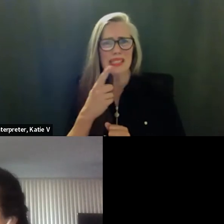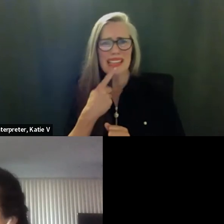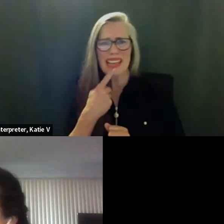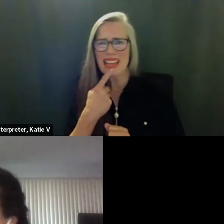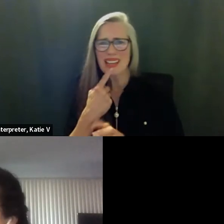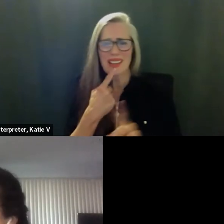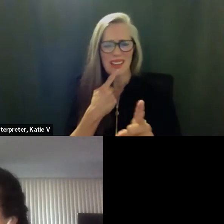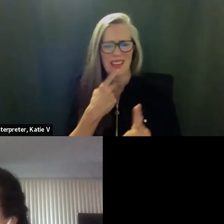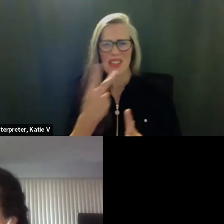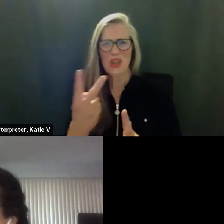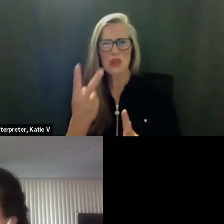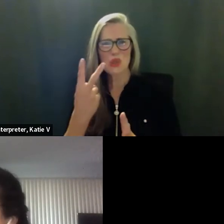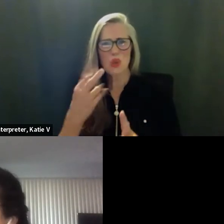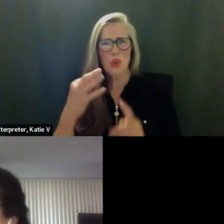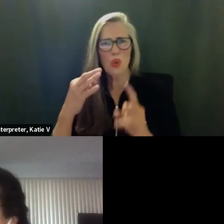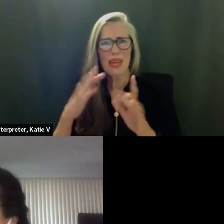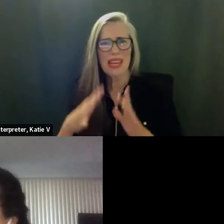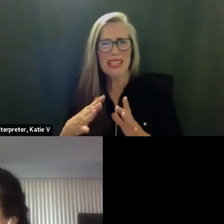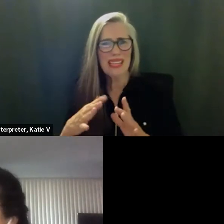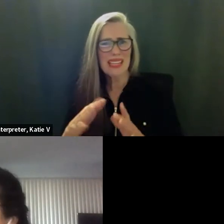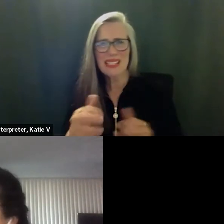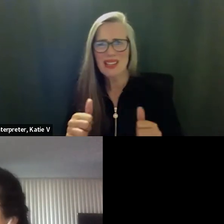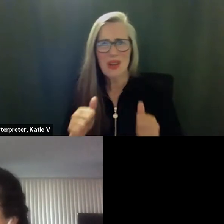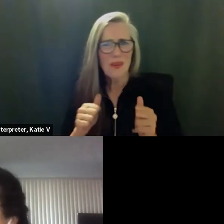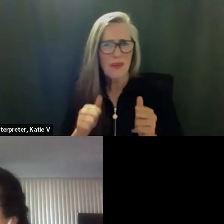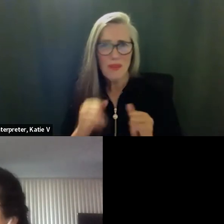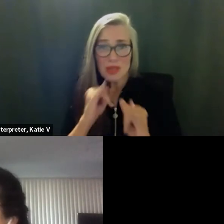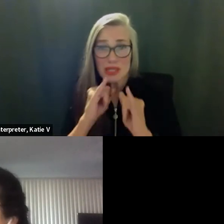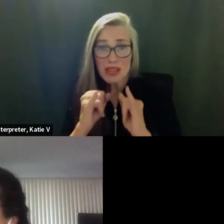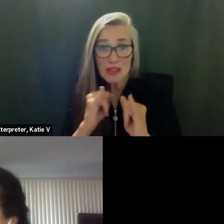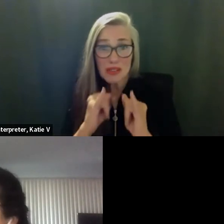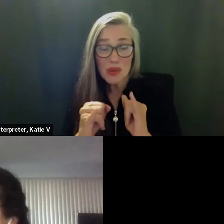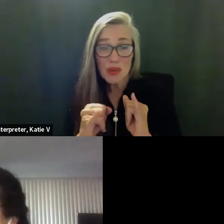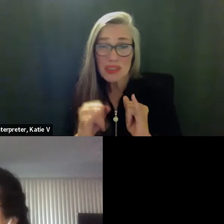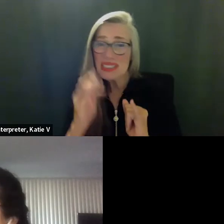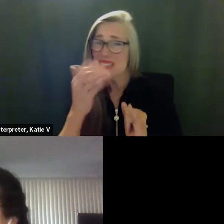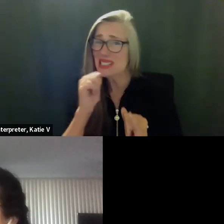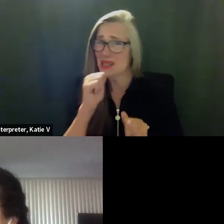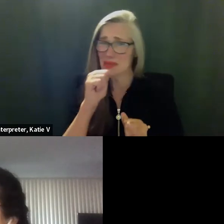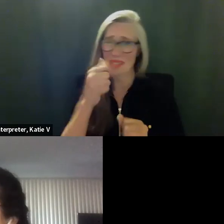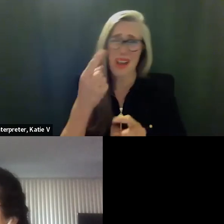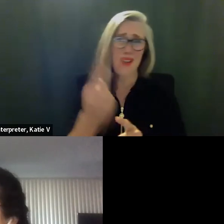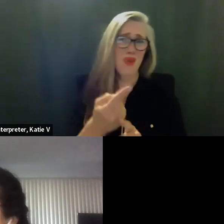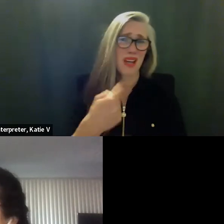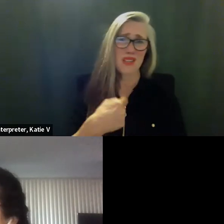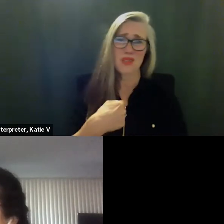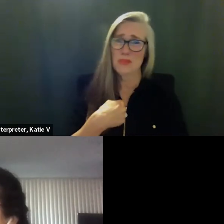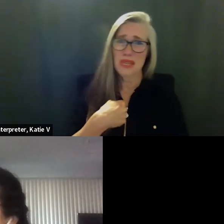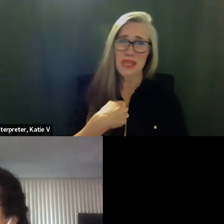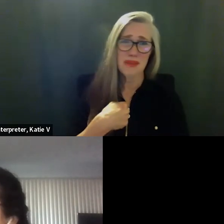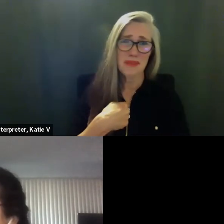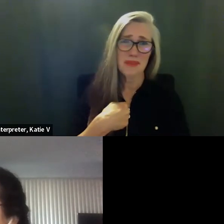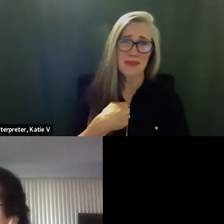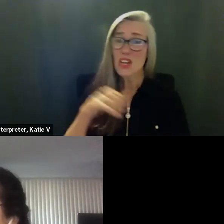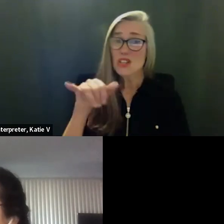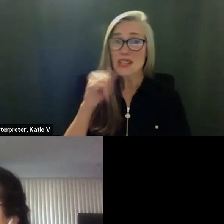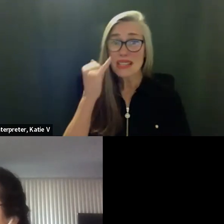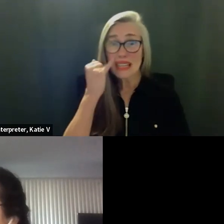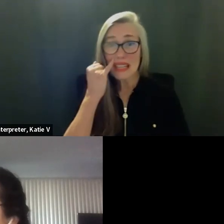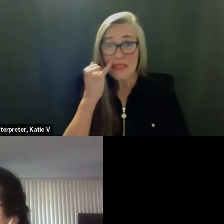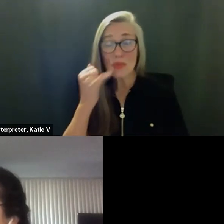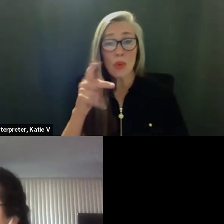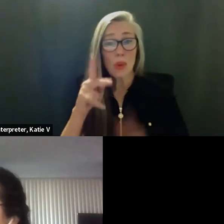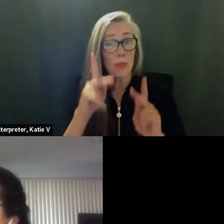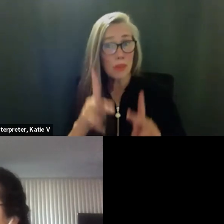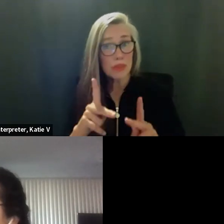right with me it just doesn't feel that to me everybody should get a fair chance just like when you're a candidate on the ballot people have